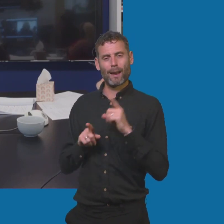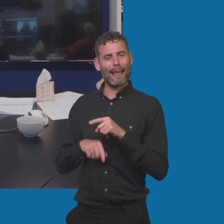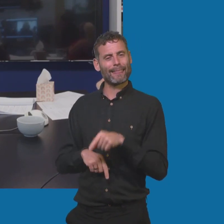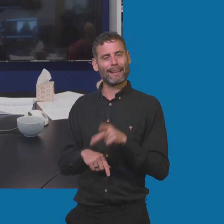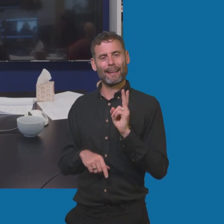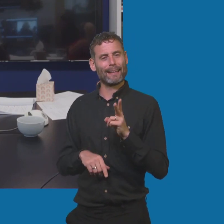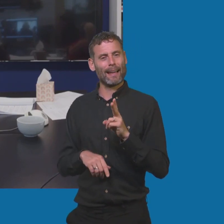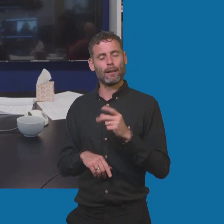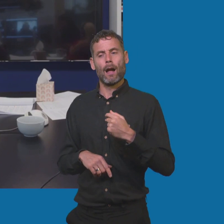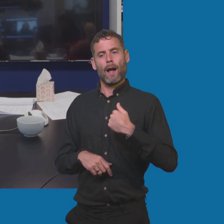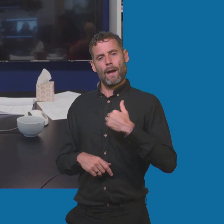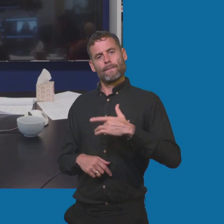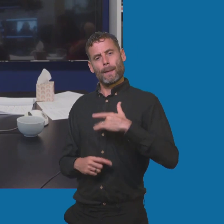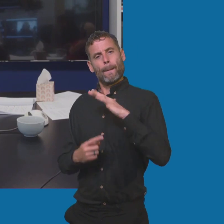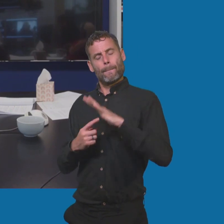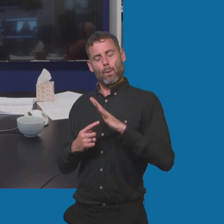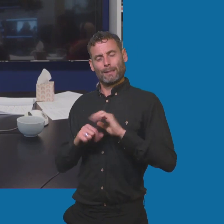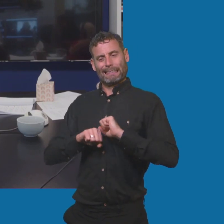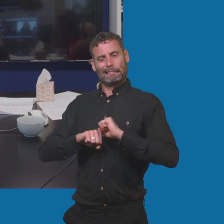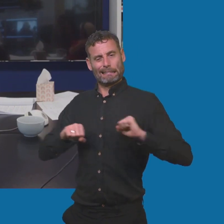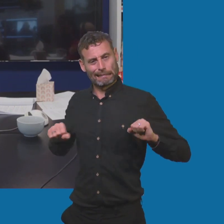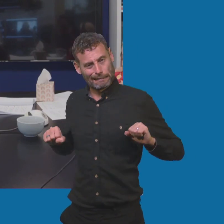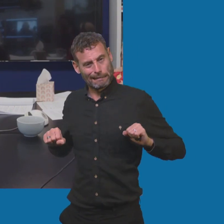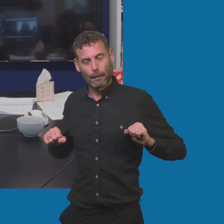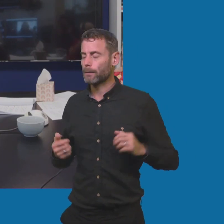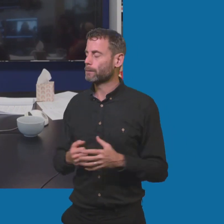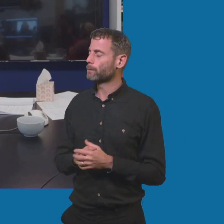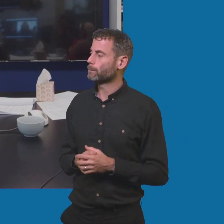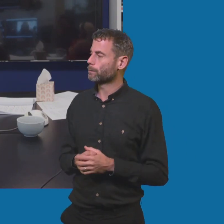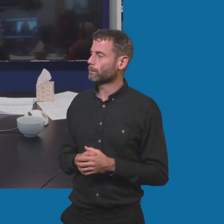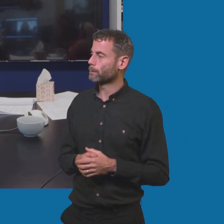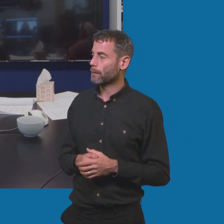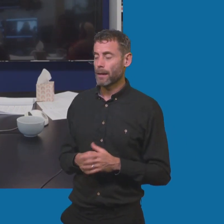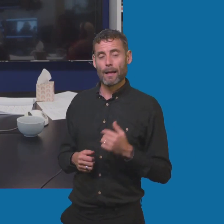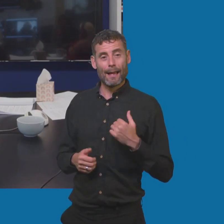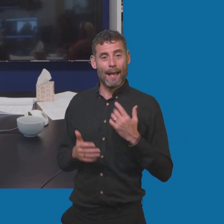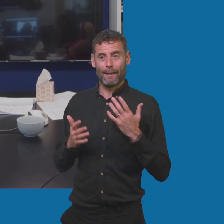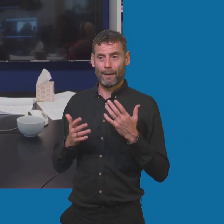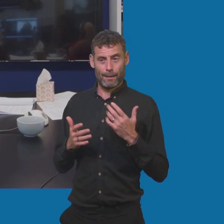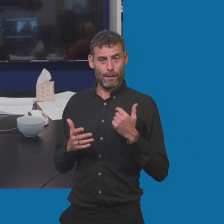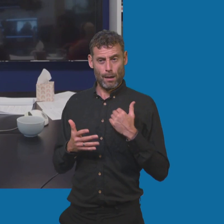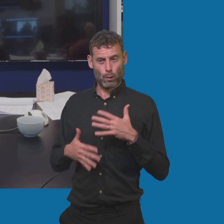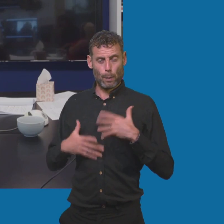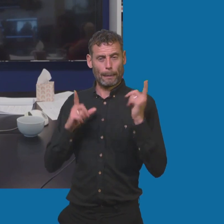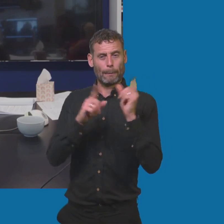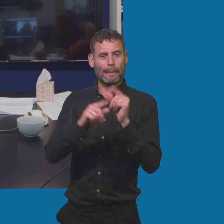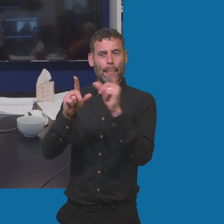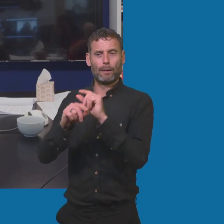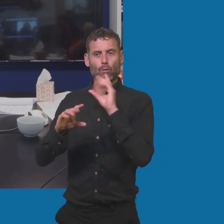if I do that, then I'm not going to be able to talk to people. I'm not going to be able to tell people that